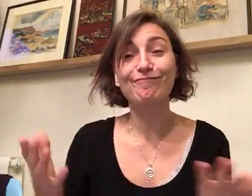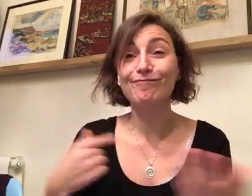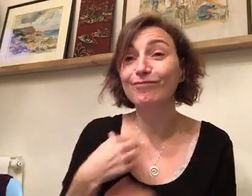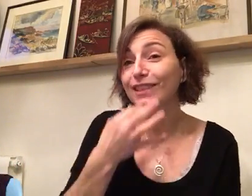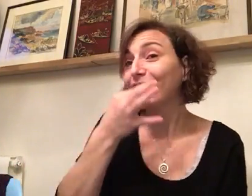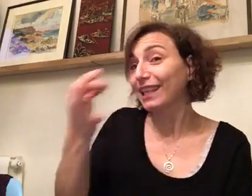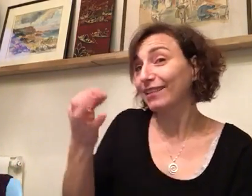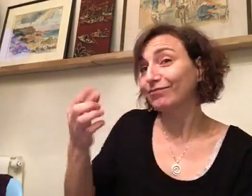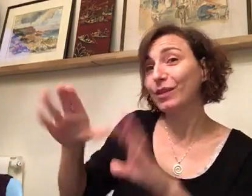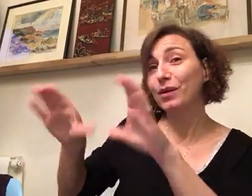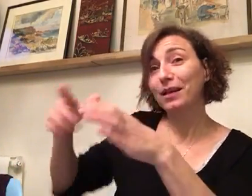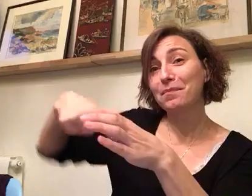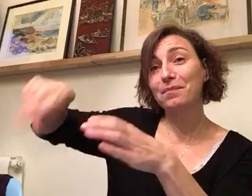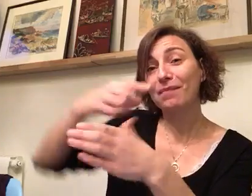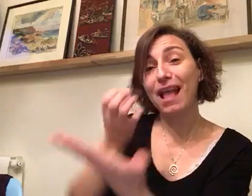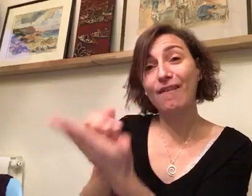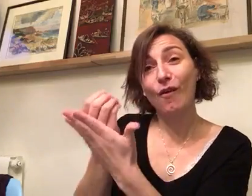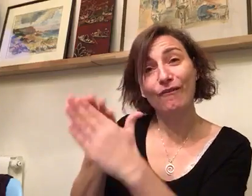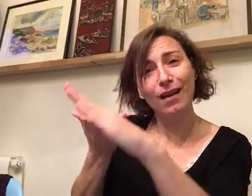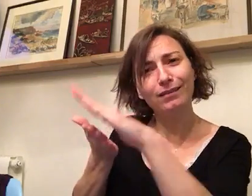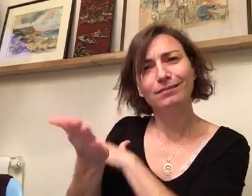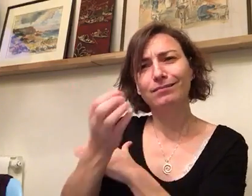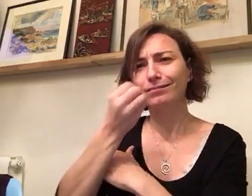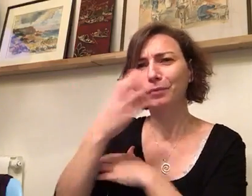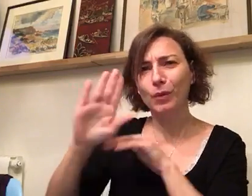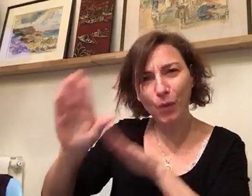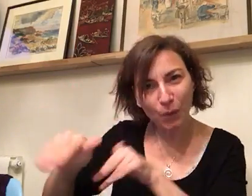No, no, no, no, no.